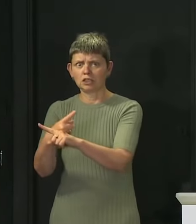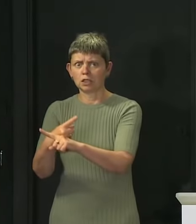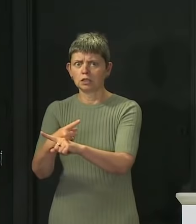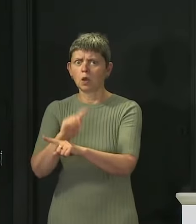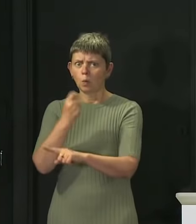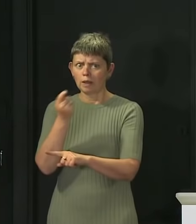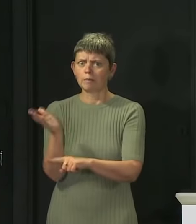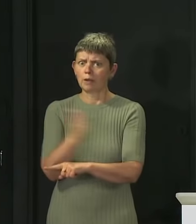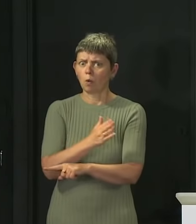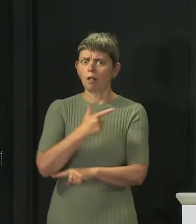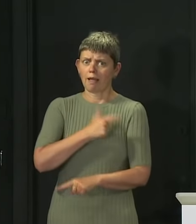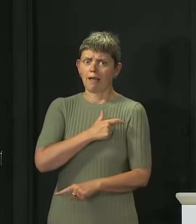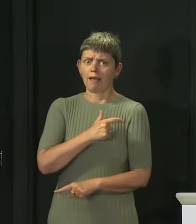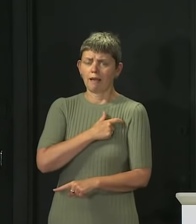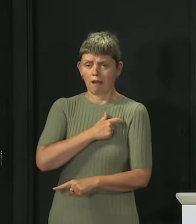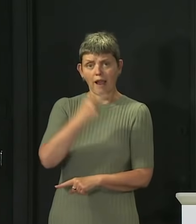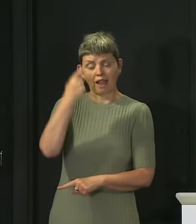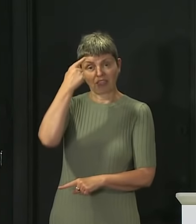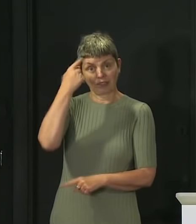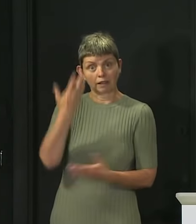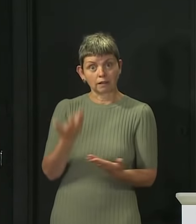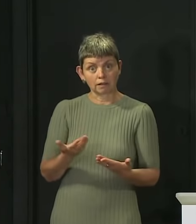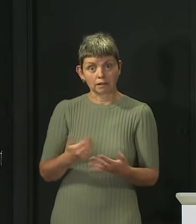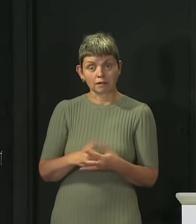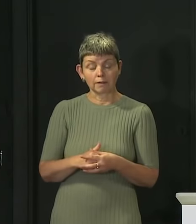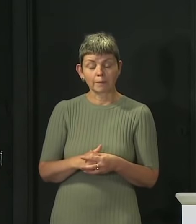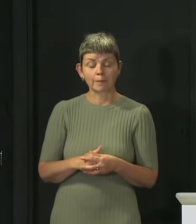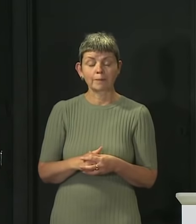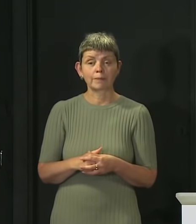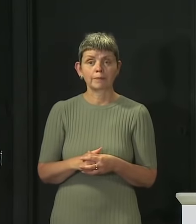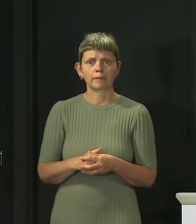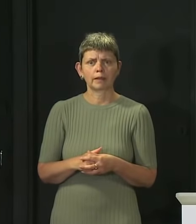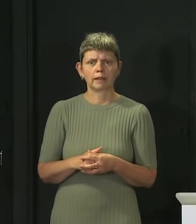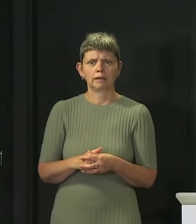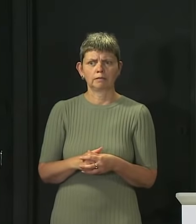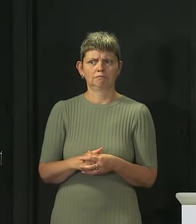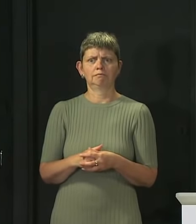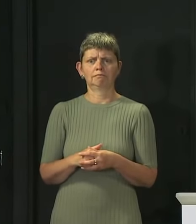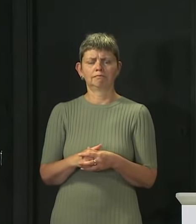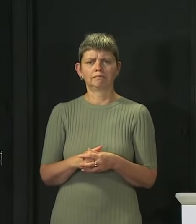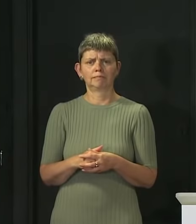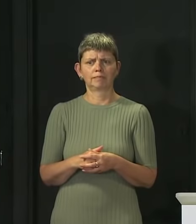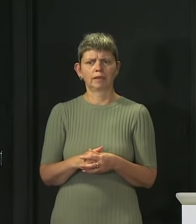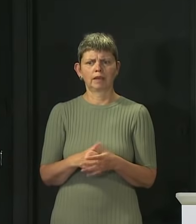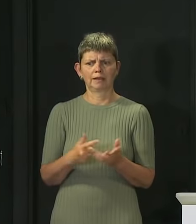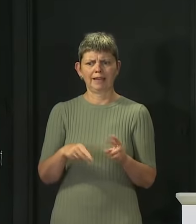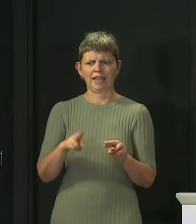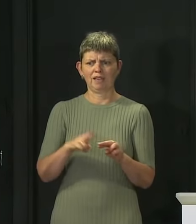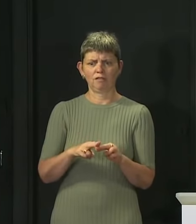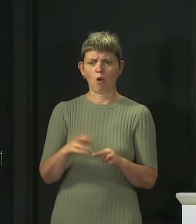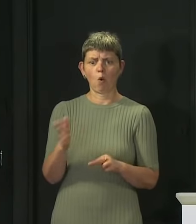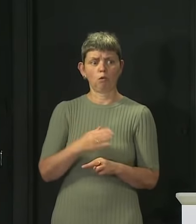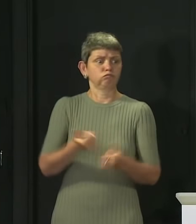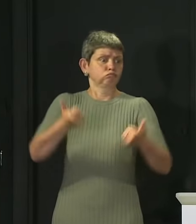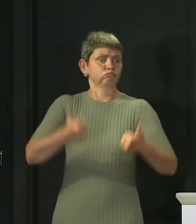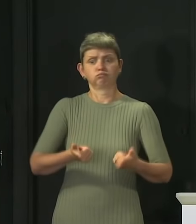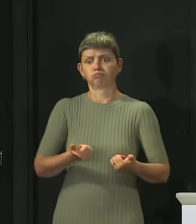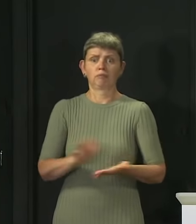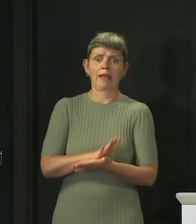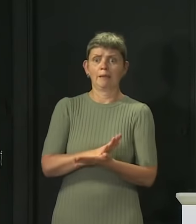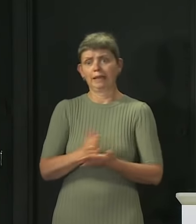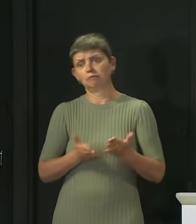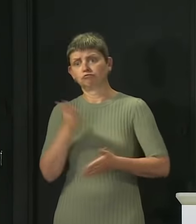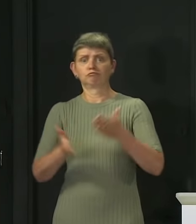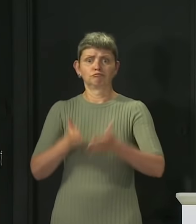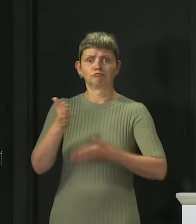for many people. And I think it would be completely incredible to suggest otherwise. So we have guidance